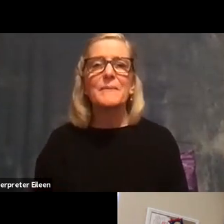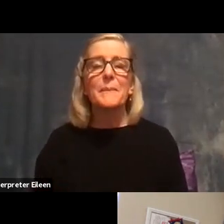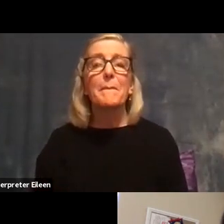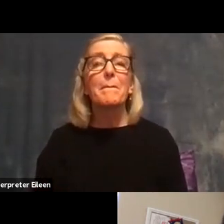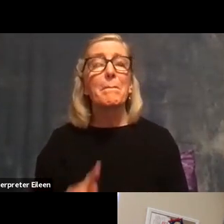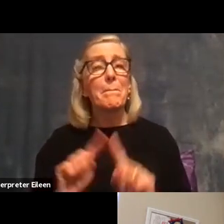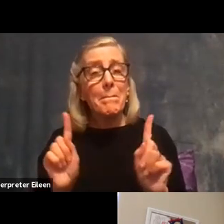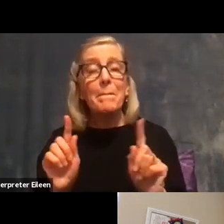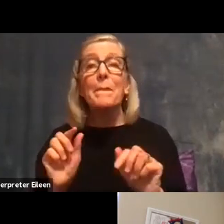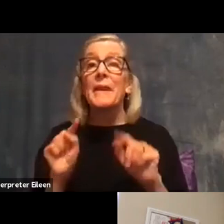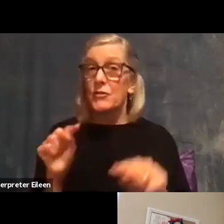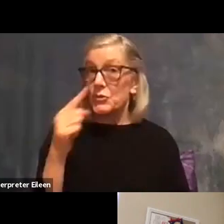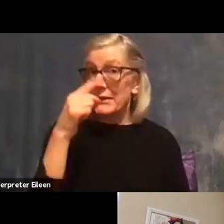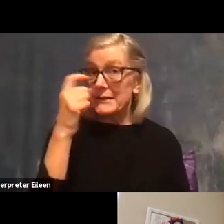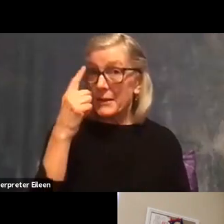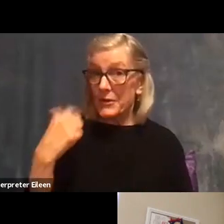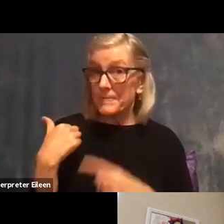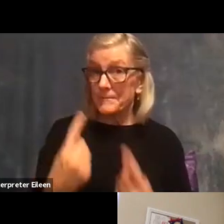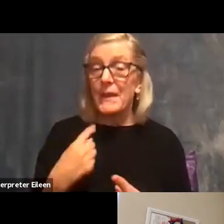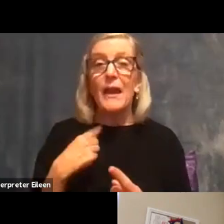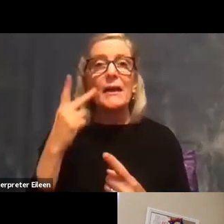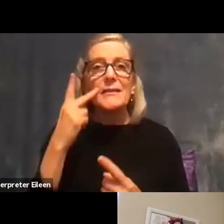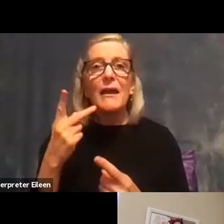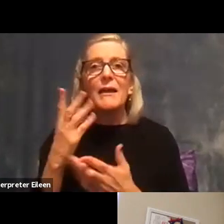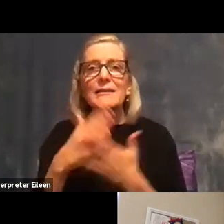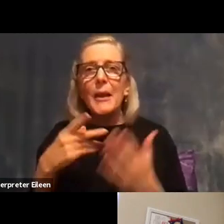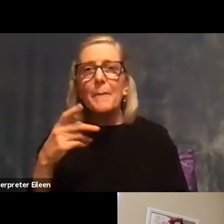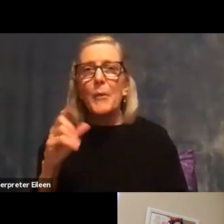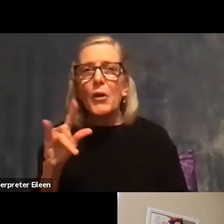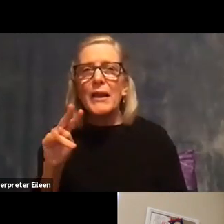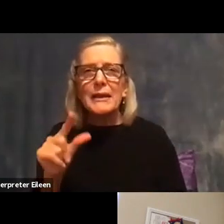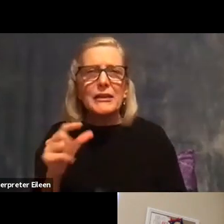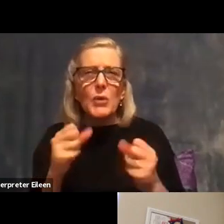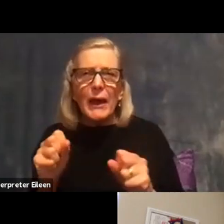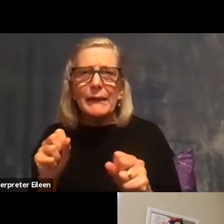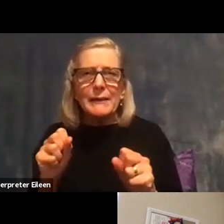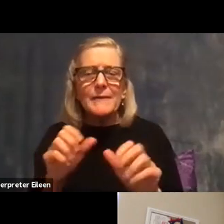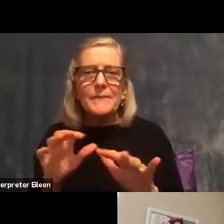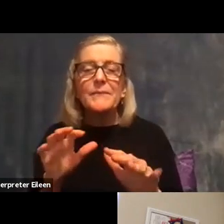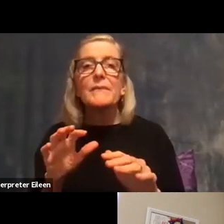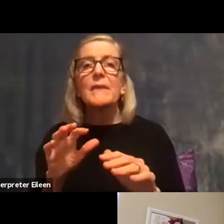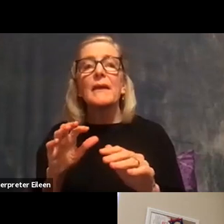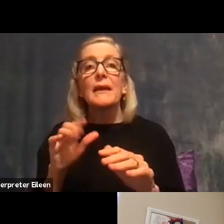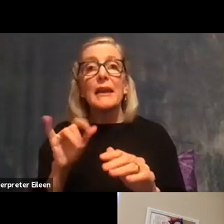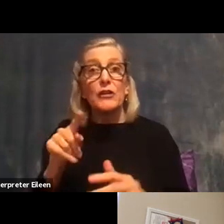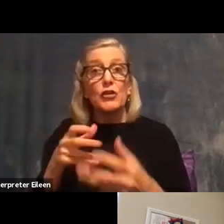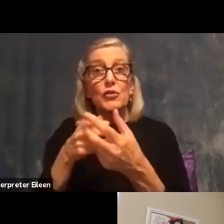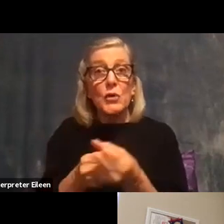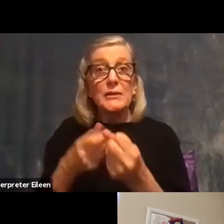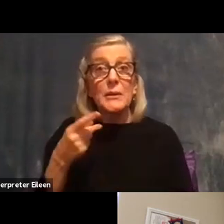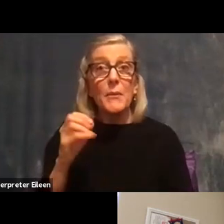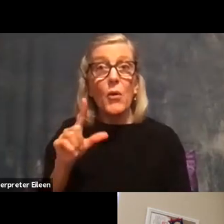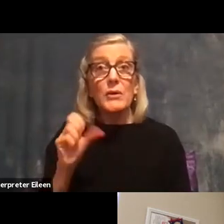some polling trying to get around that question of whether you trust the polls to keep your